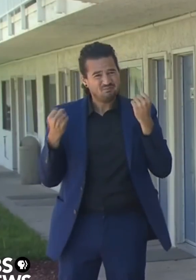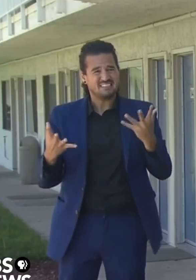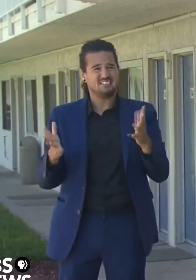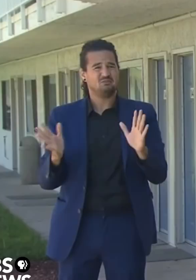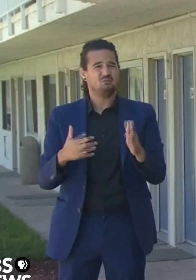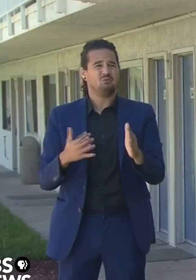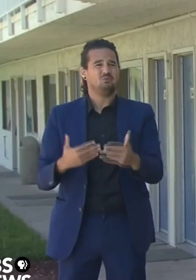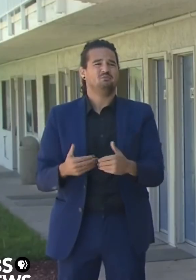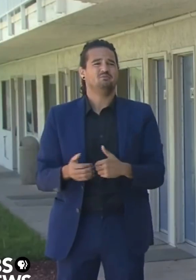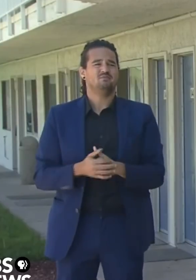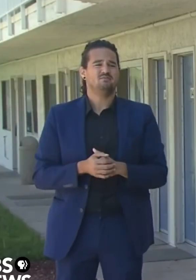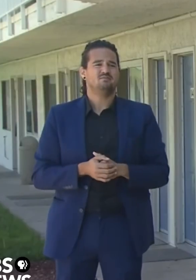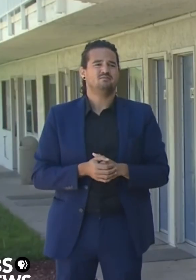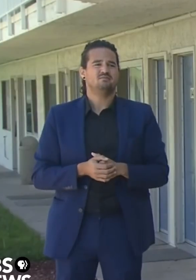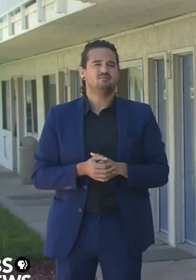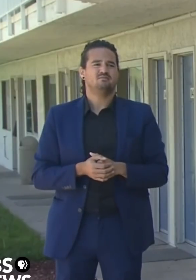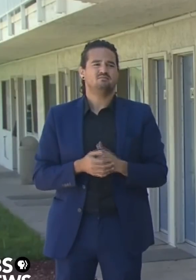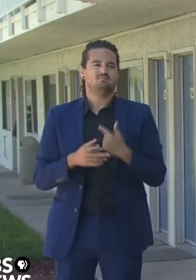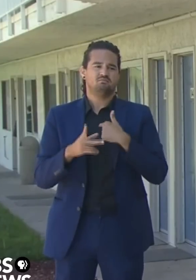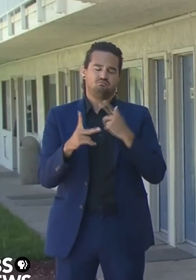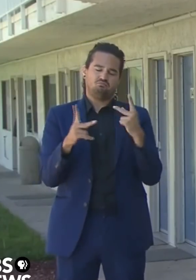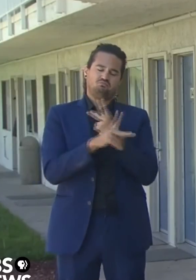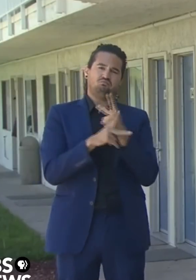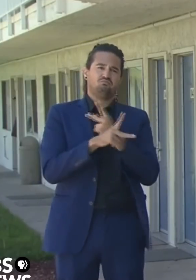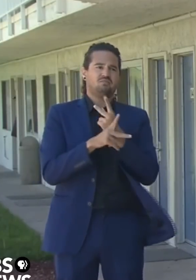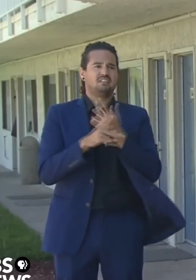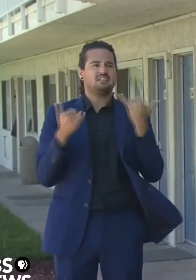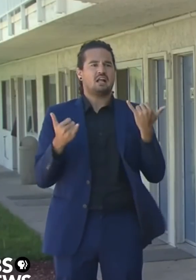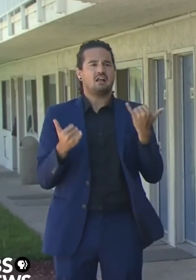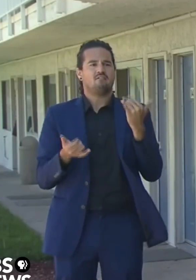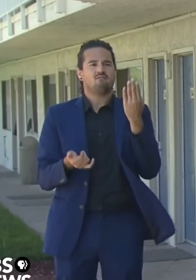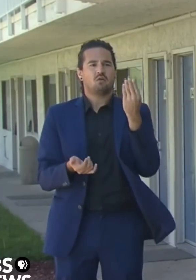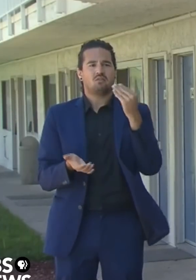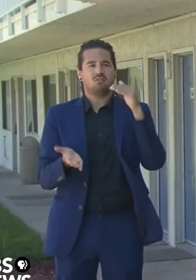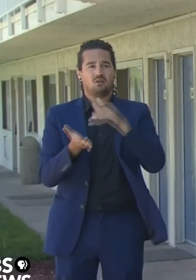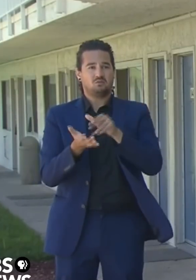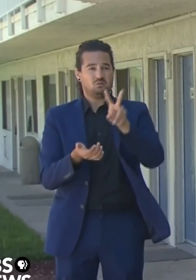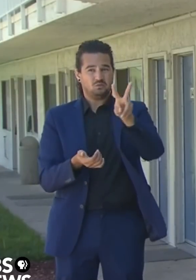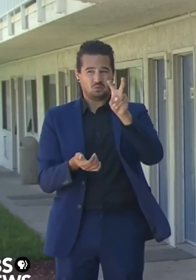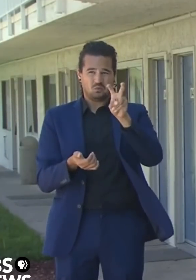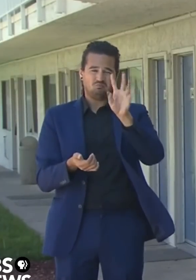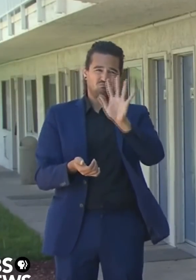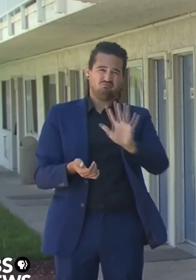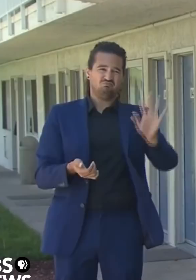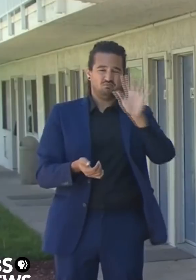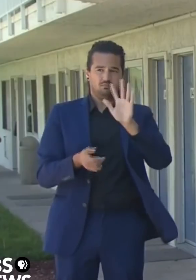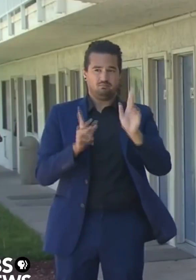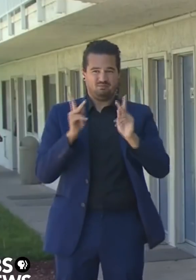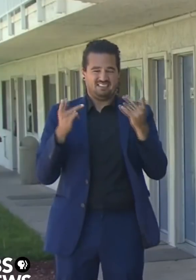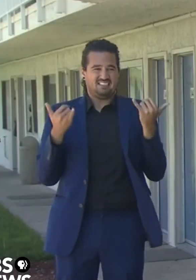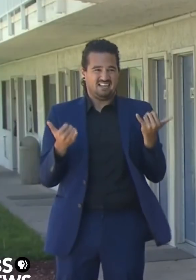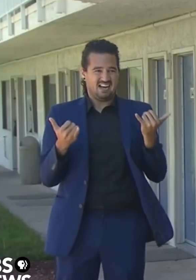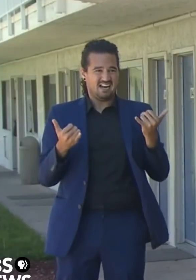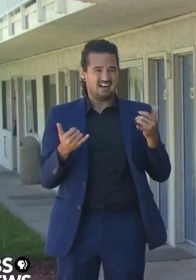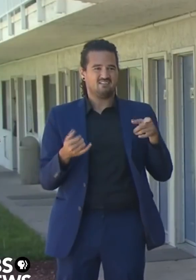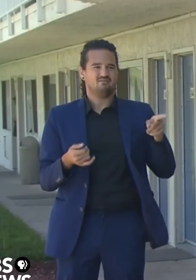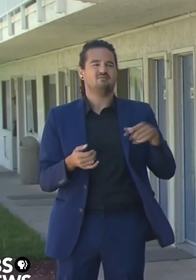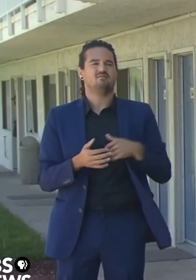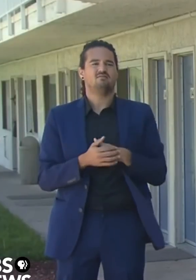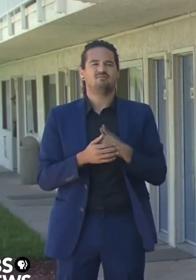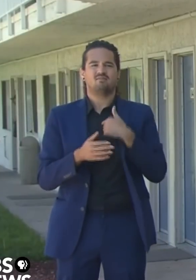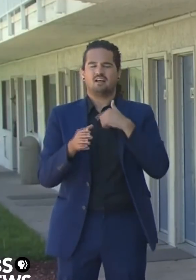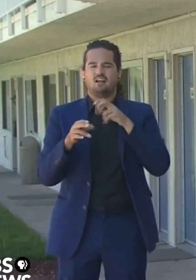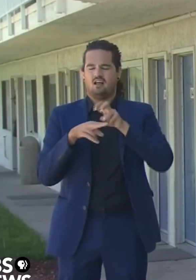excuse me, 14,200 individuals. Again, the numbers are forgive me for stumbling over the numbers. I